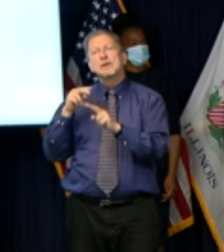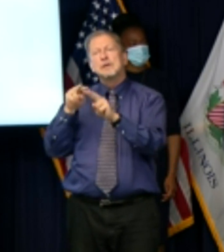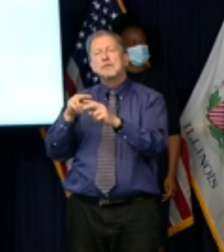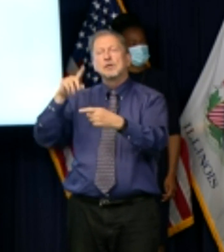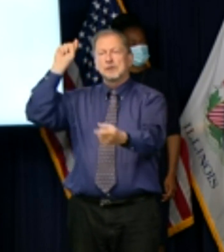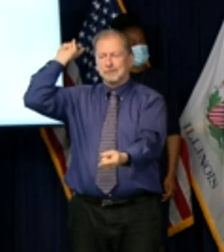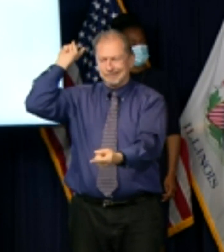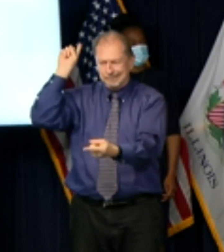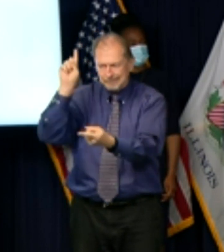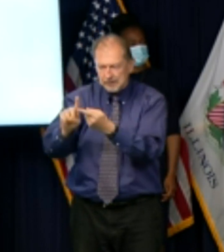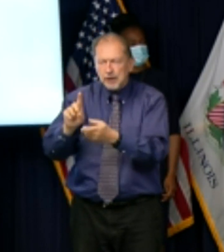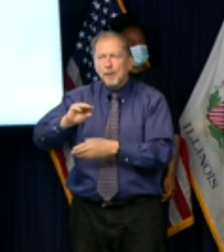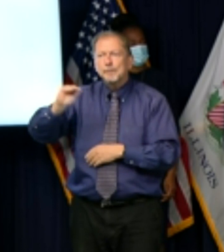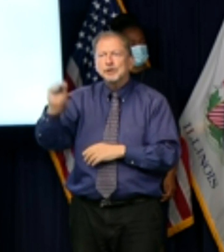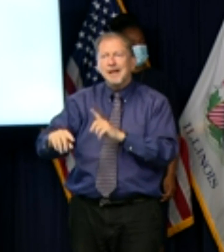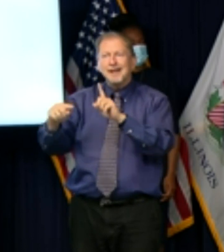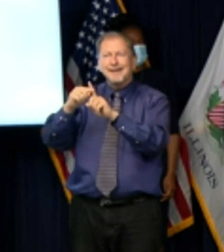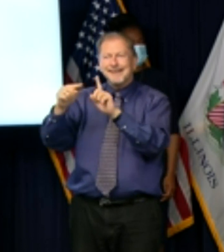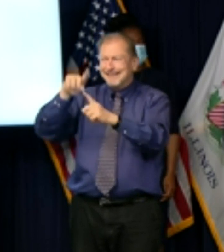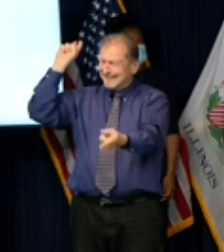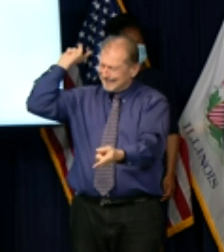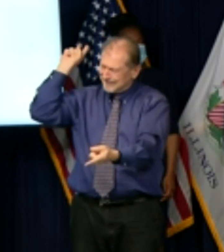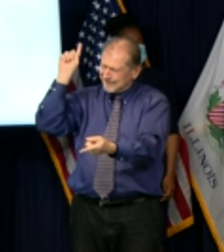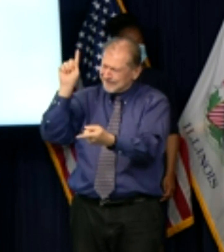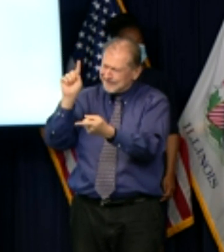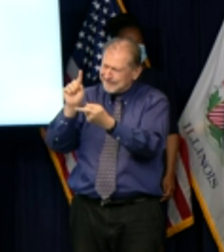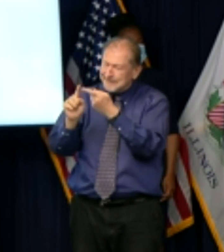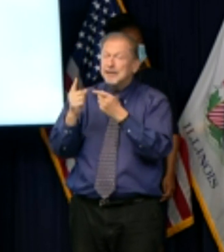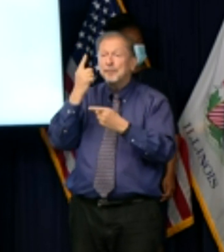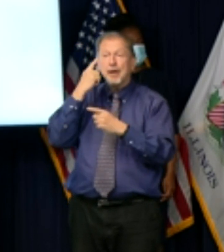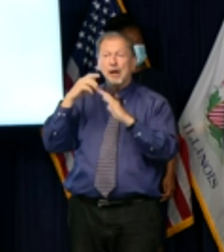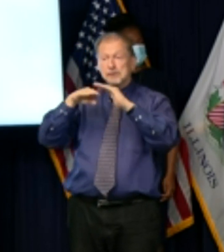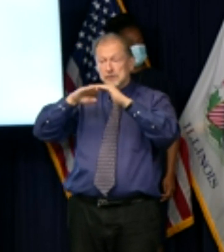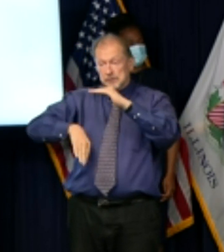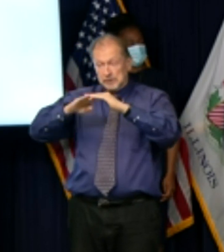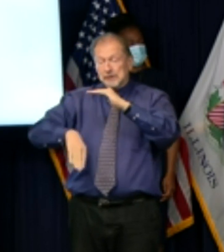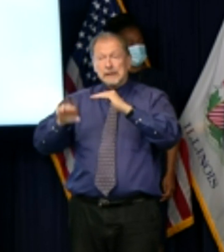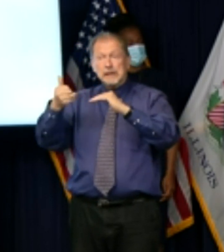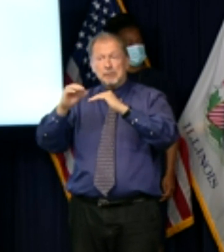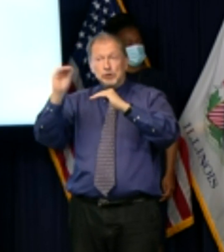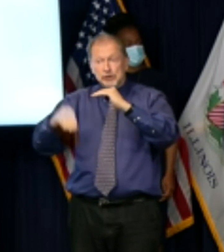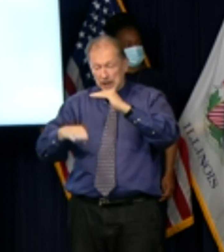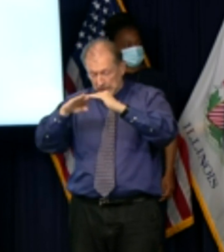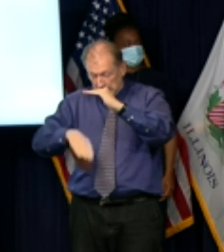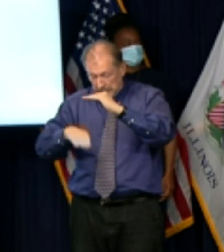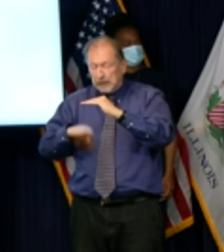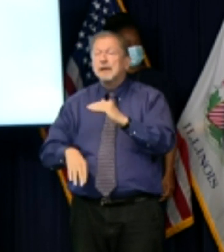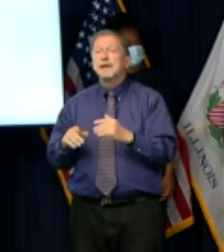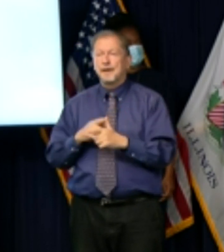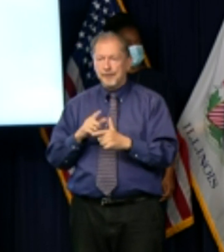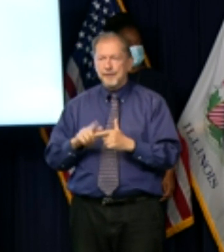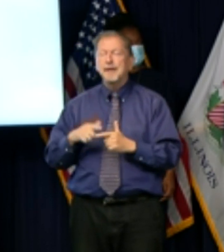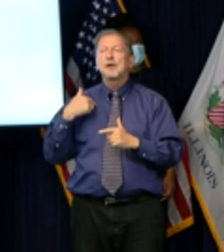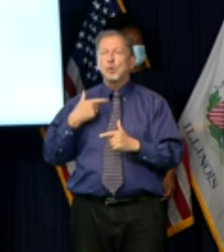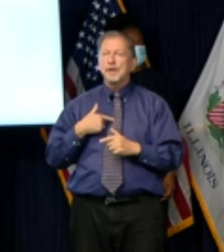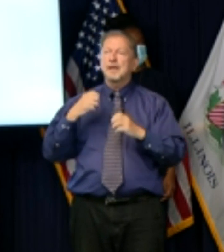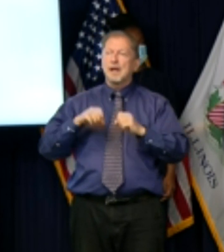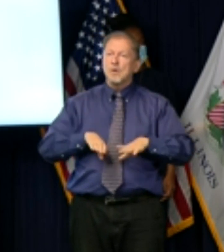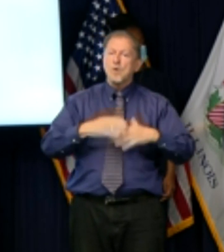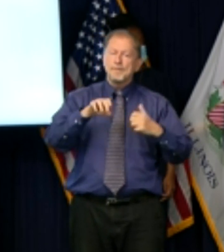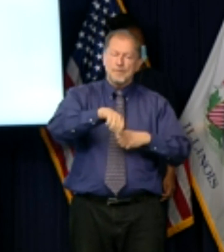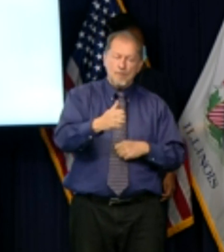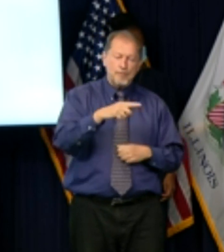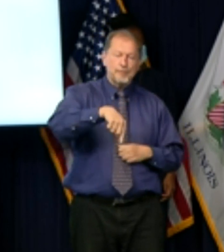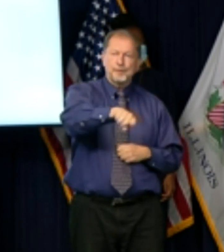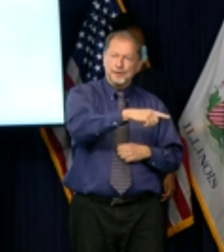very low single digits because once we get to that goal we can again safely open up businesses and return